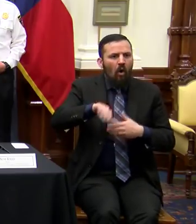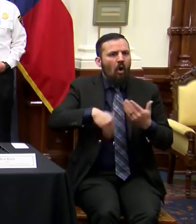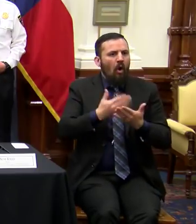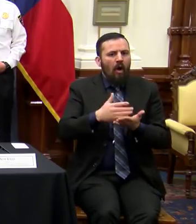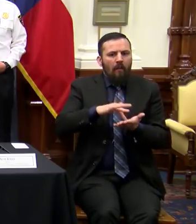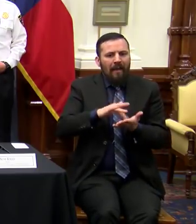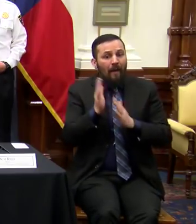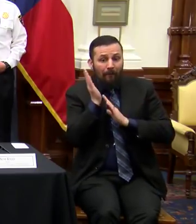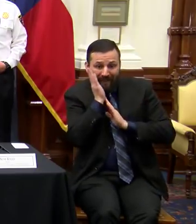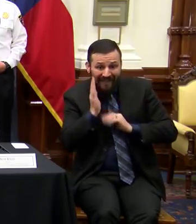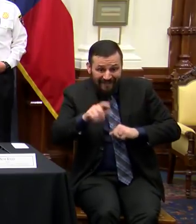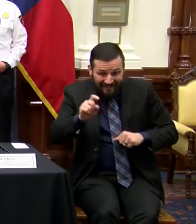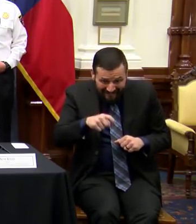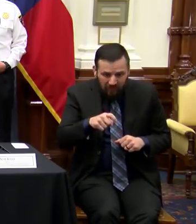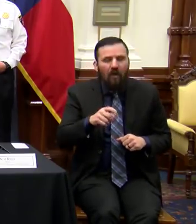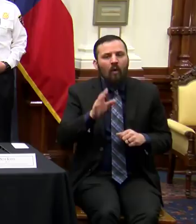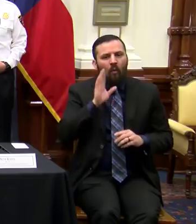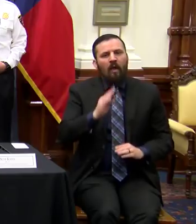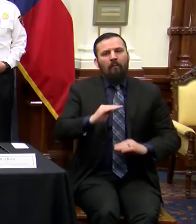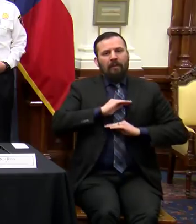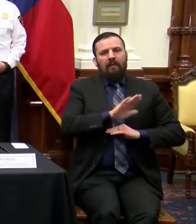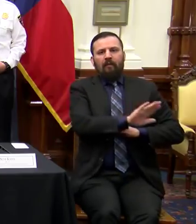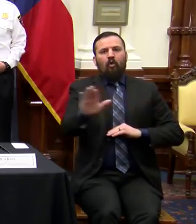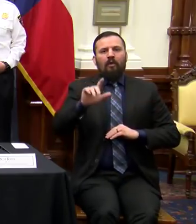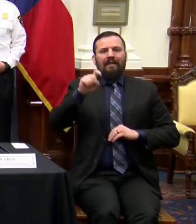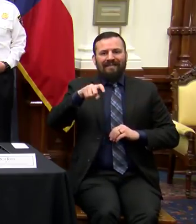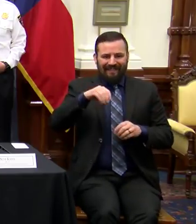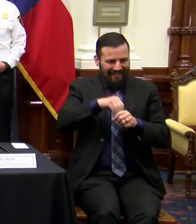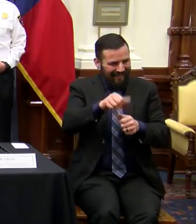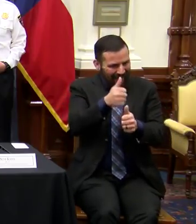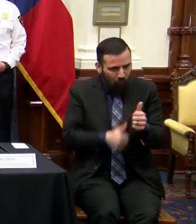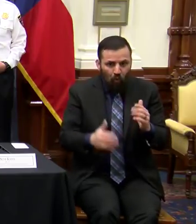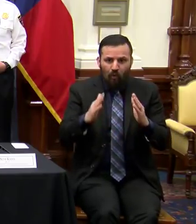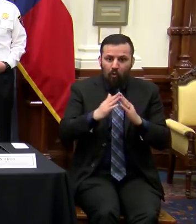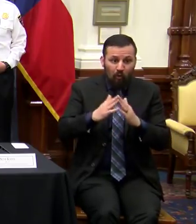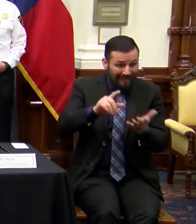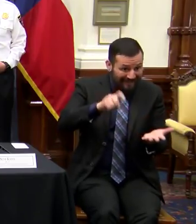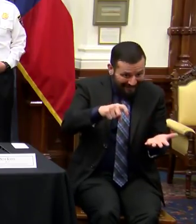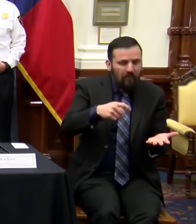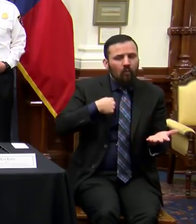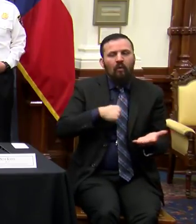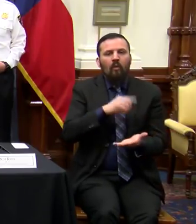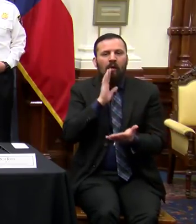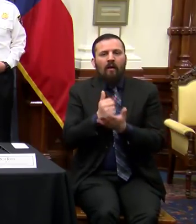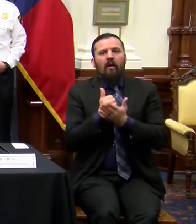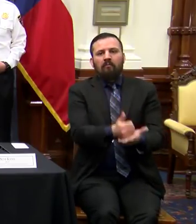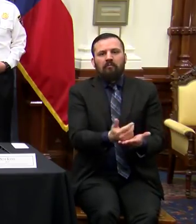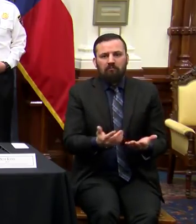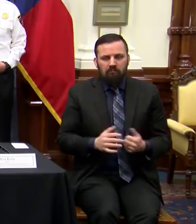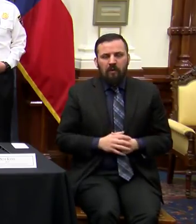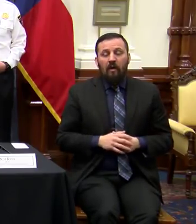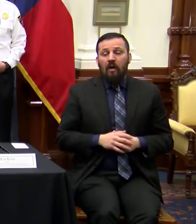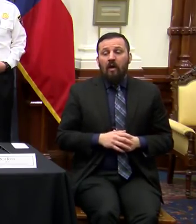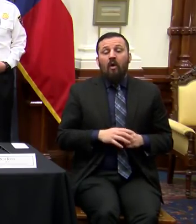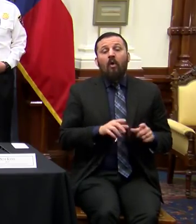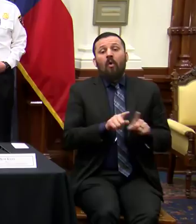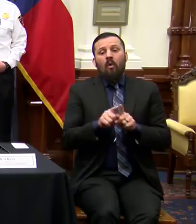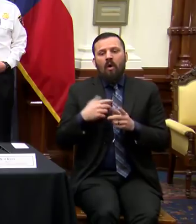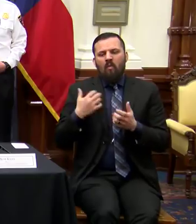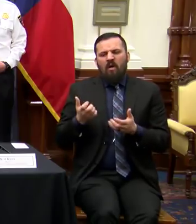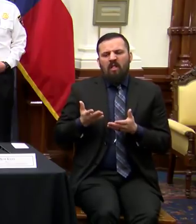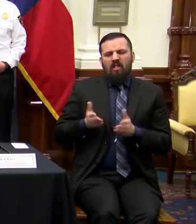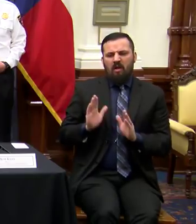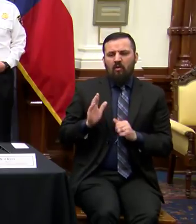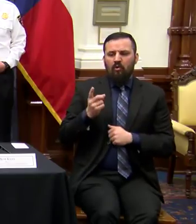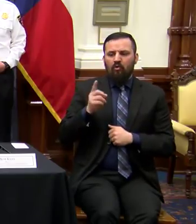needs will be met in every community that has demands for them. With that, I want to allow an